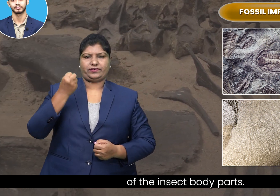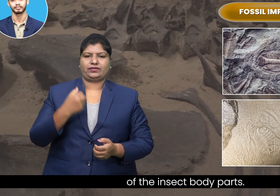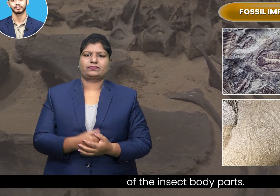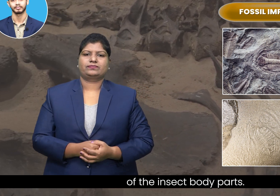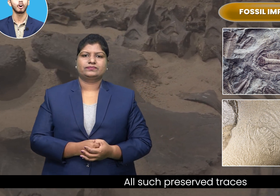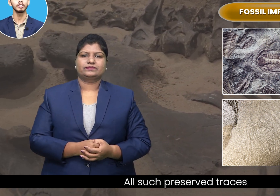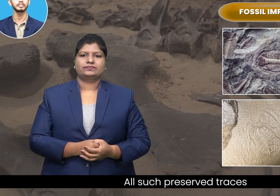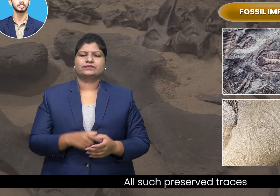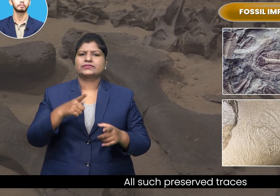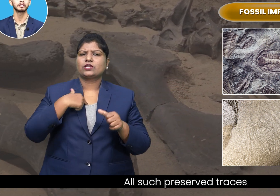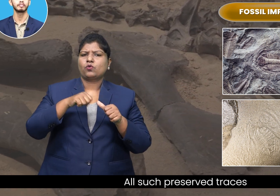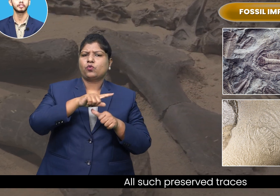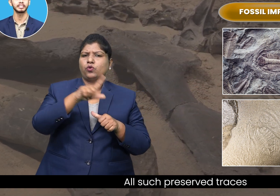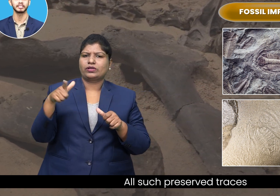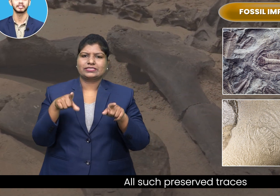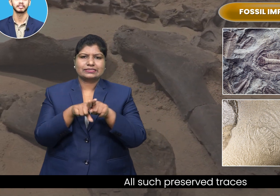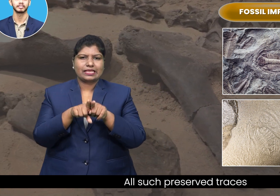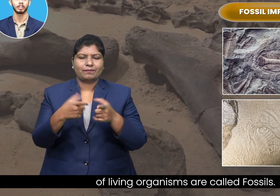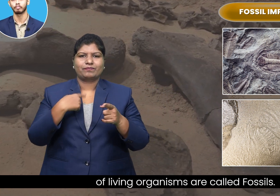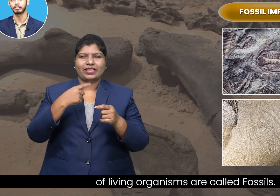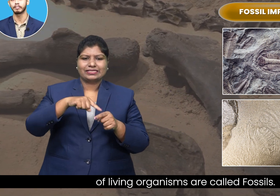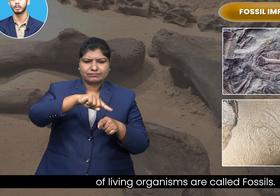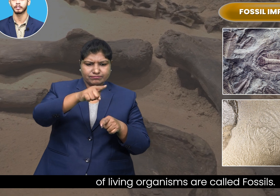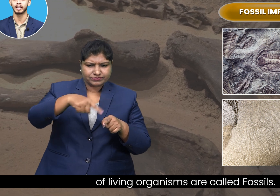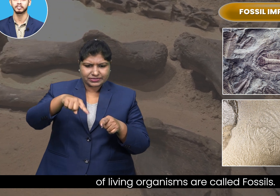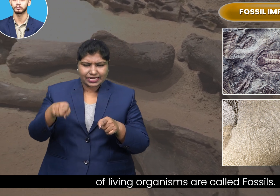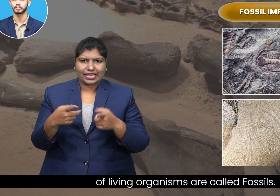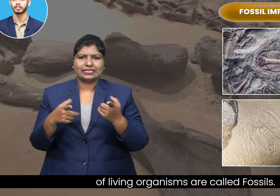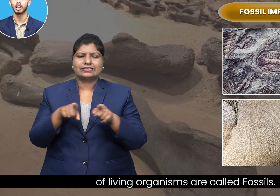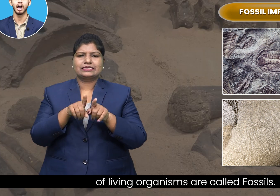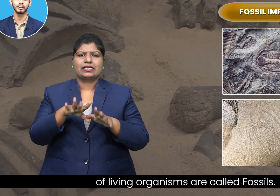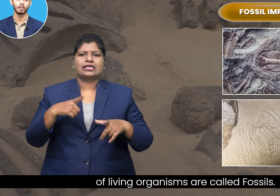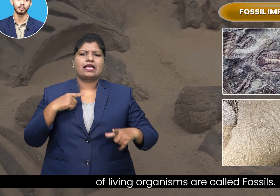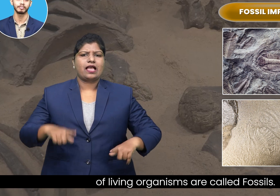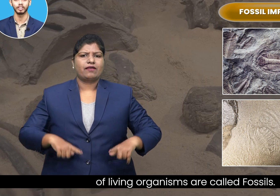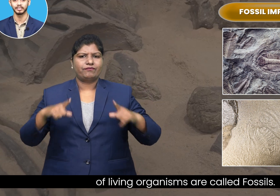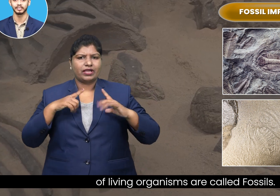All such preserved traces of living organisms are called fossils.